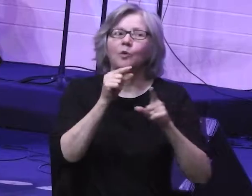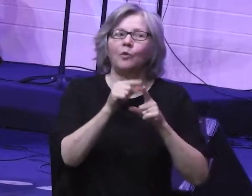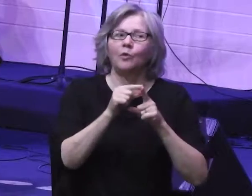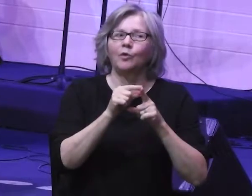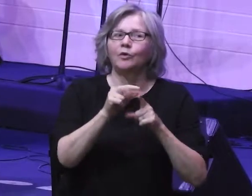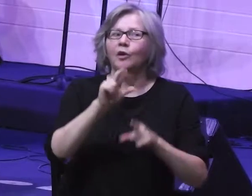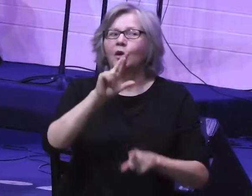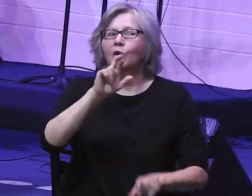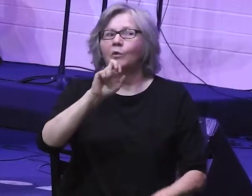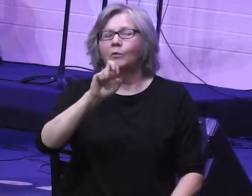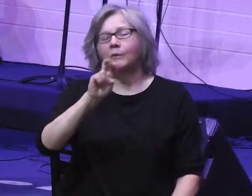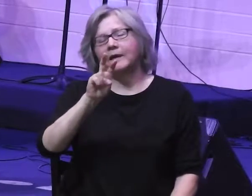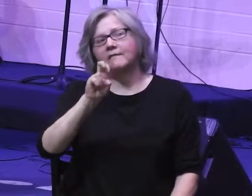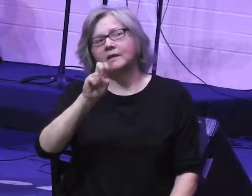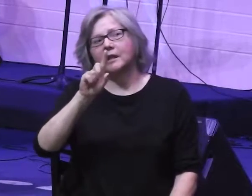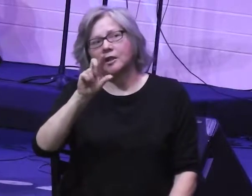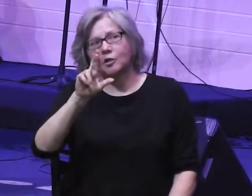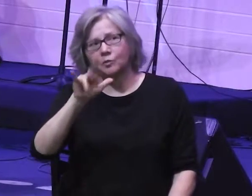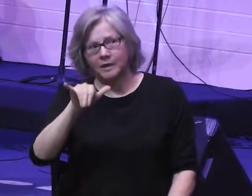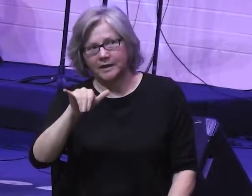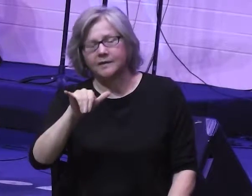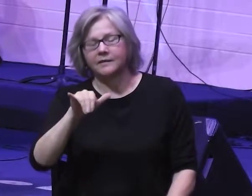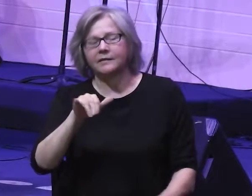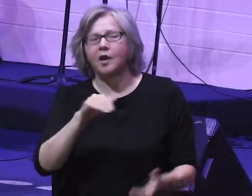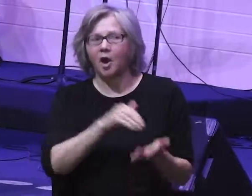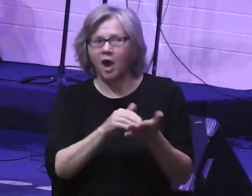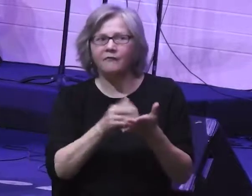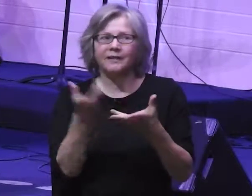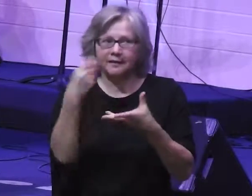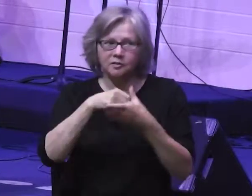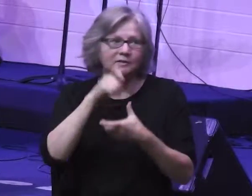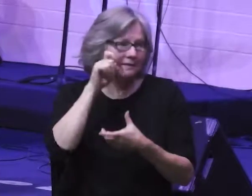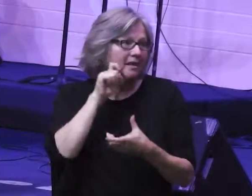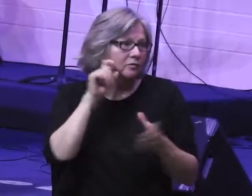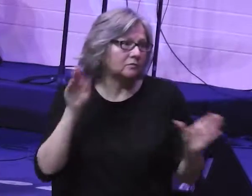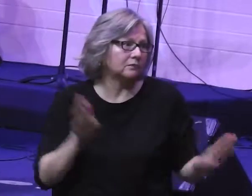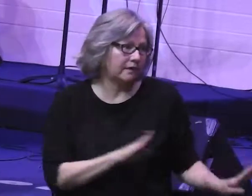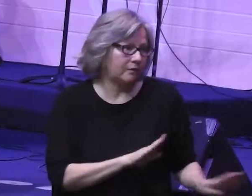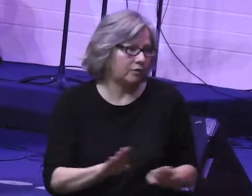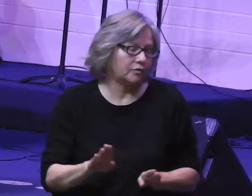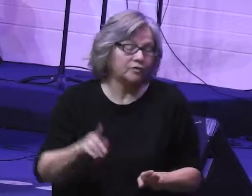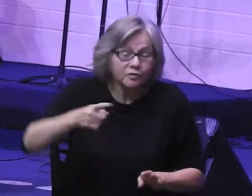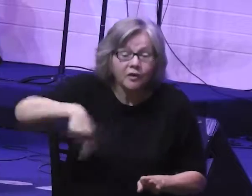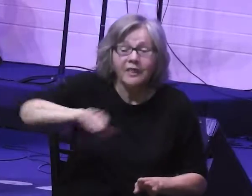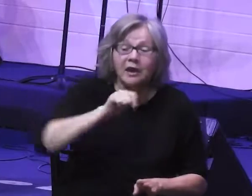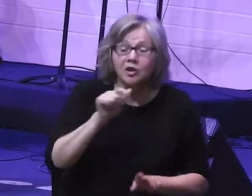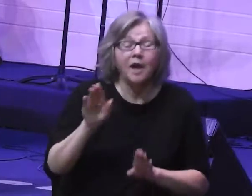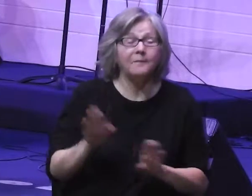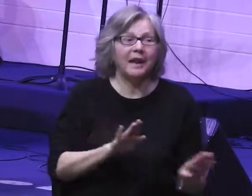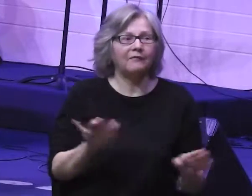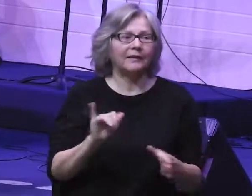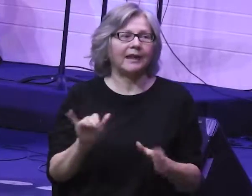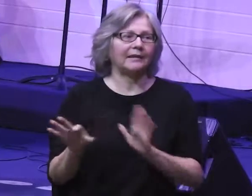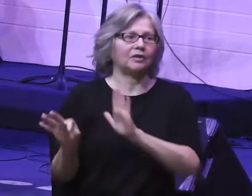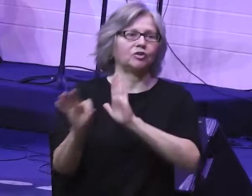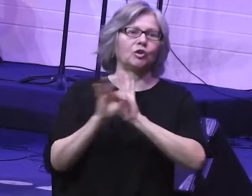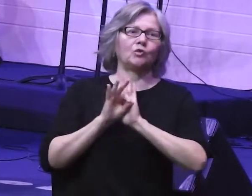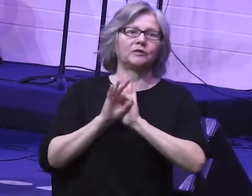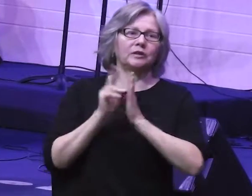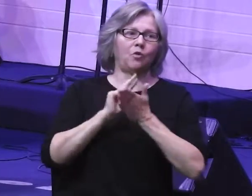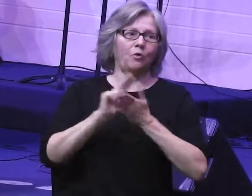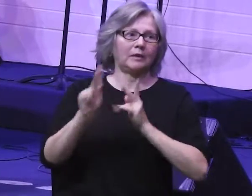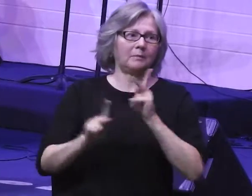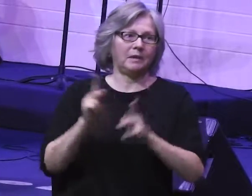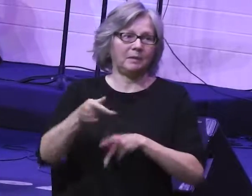translated revelry there often has sexual connotations. So these people are not behaving like the chosen holy